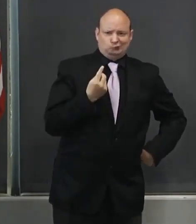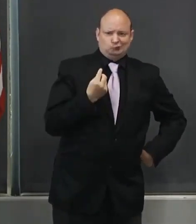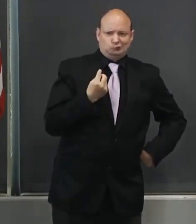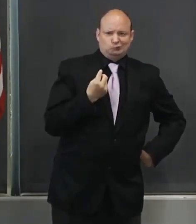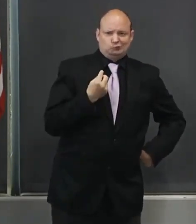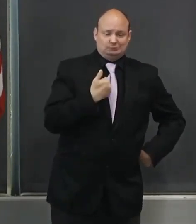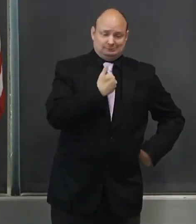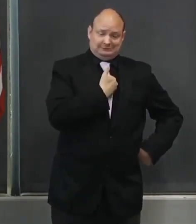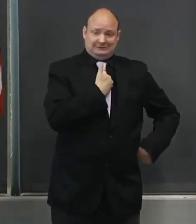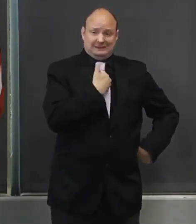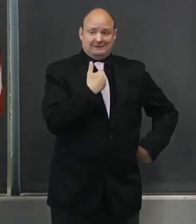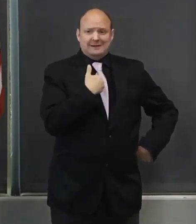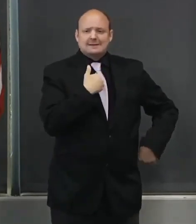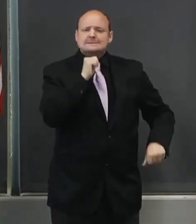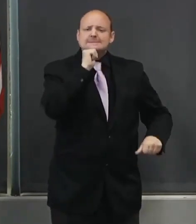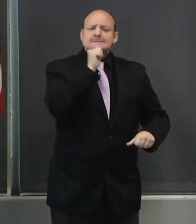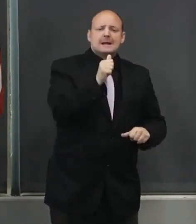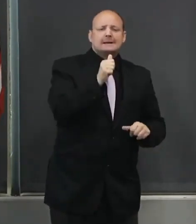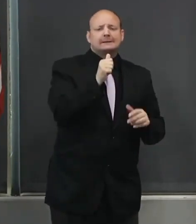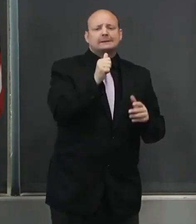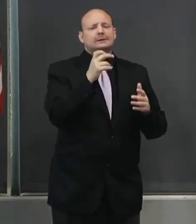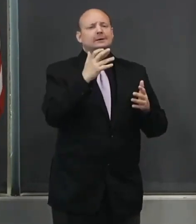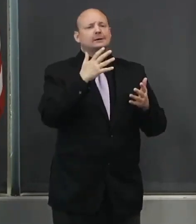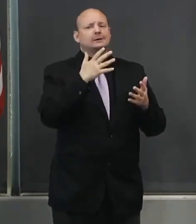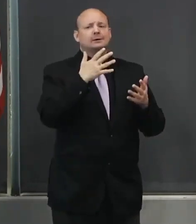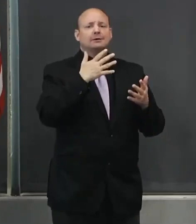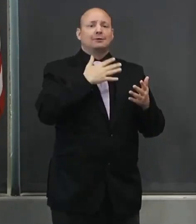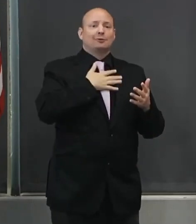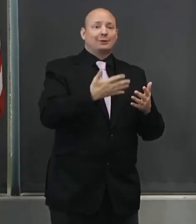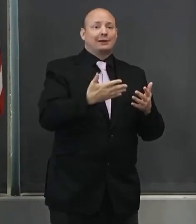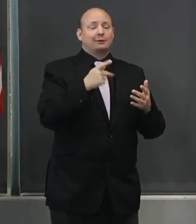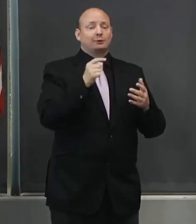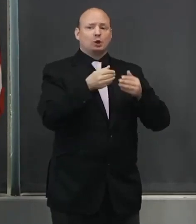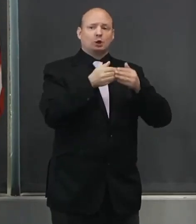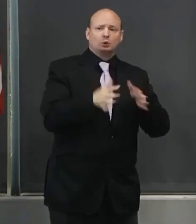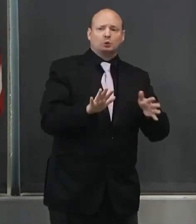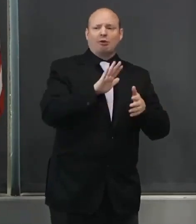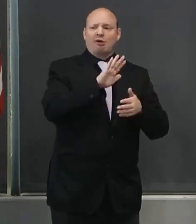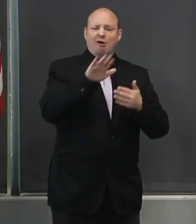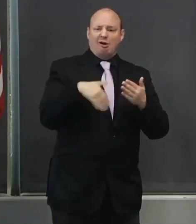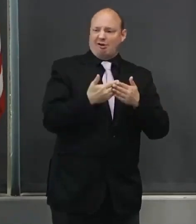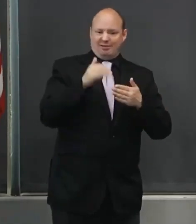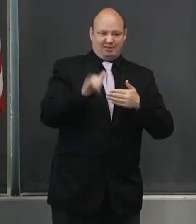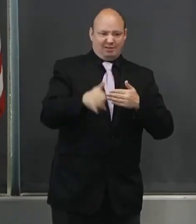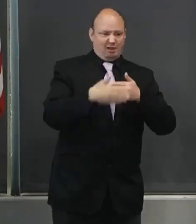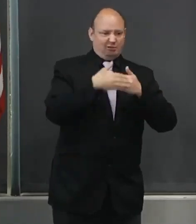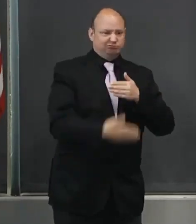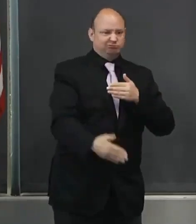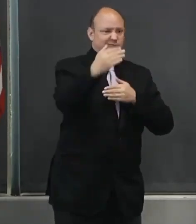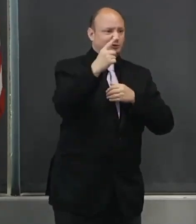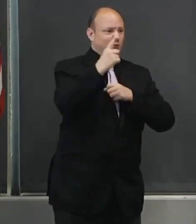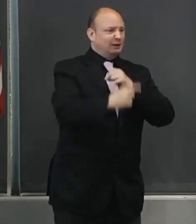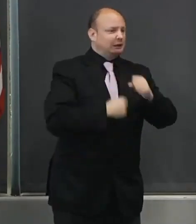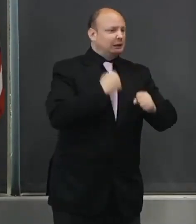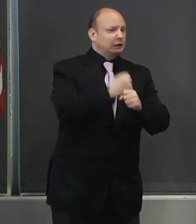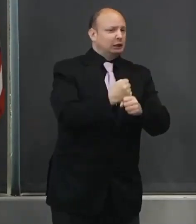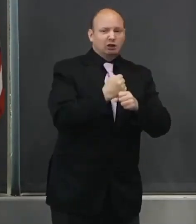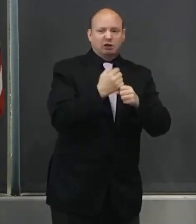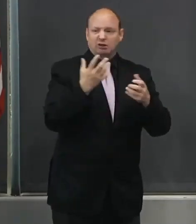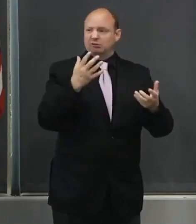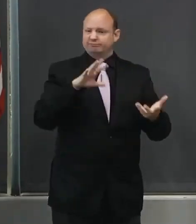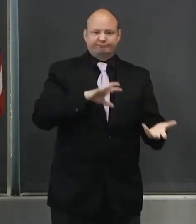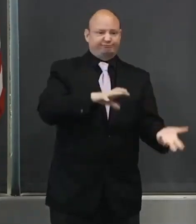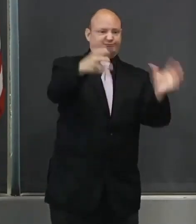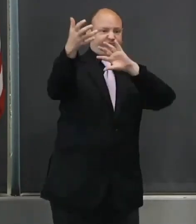to lose an entire school year for any of our kids. A year that could be foundational to the lifelong